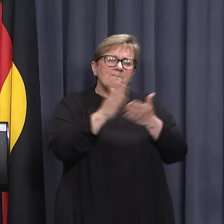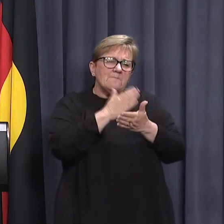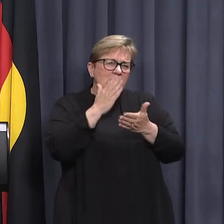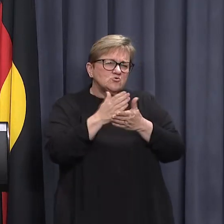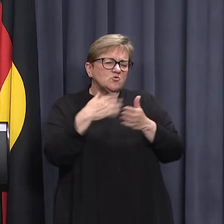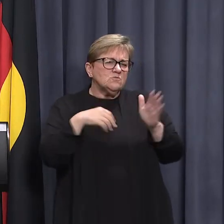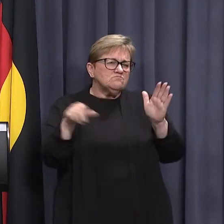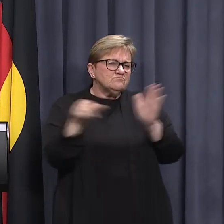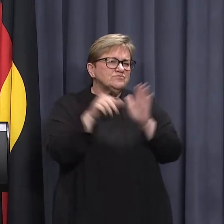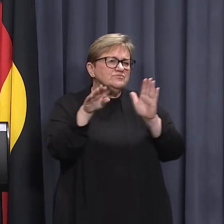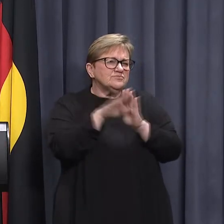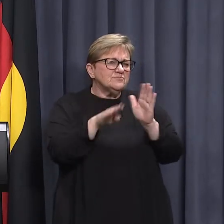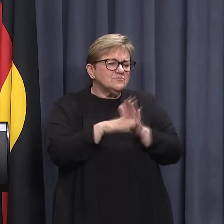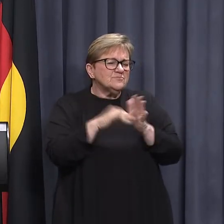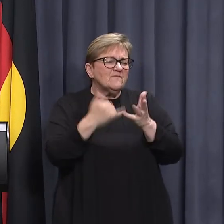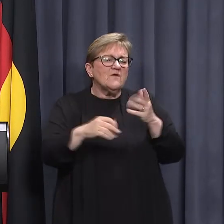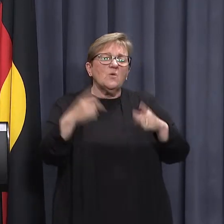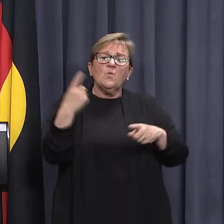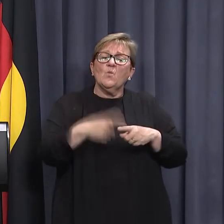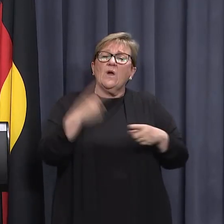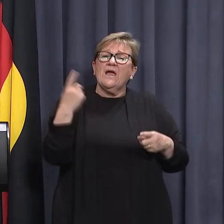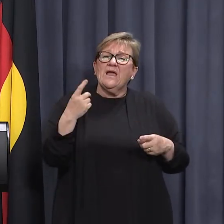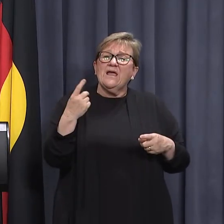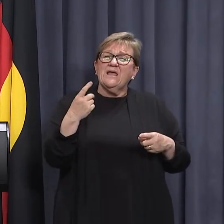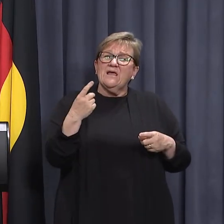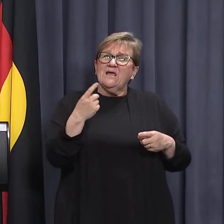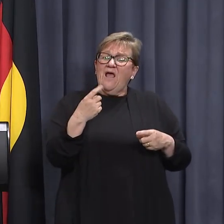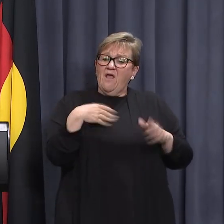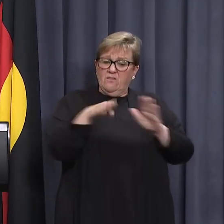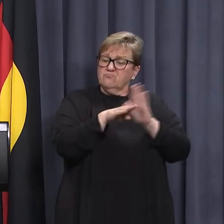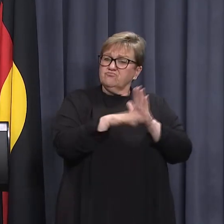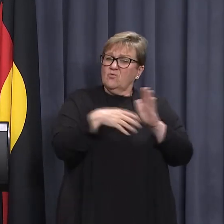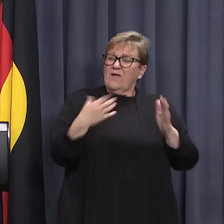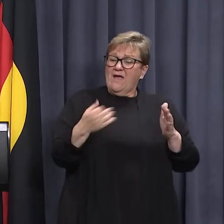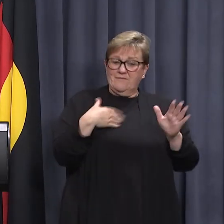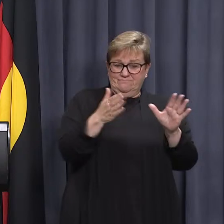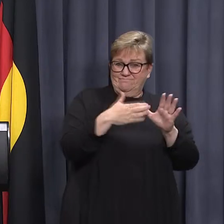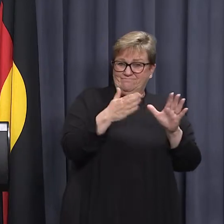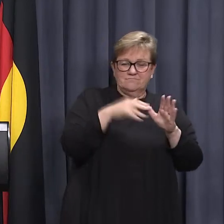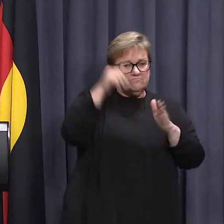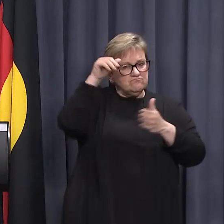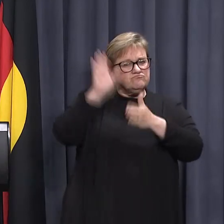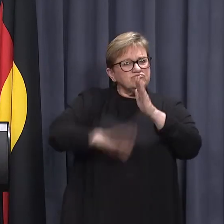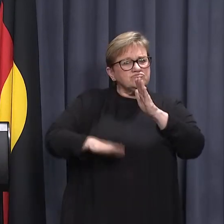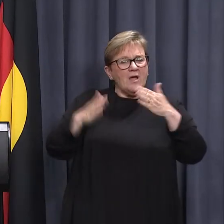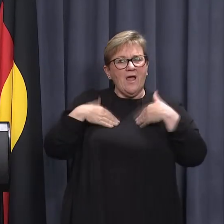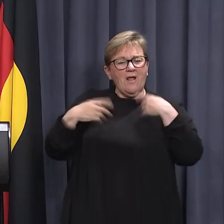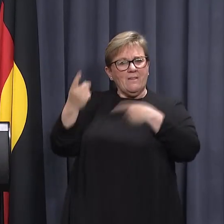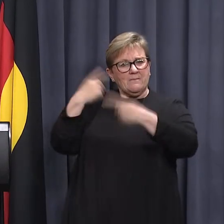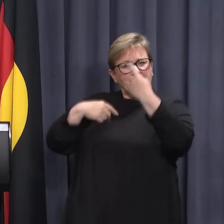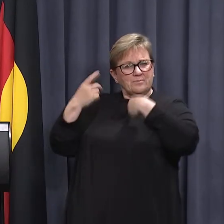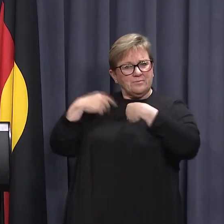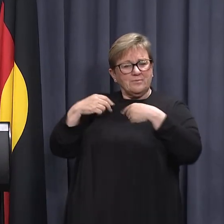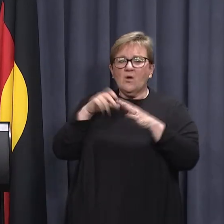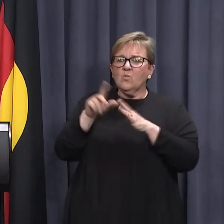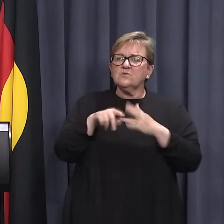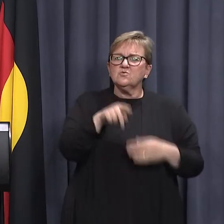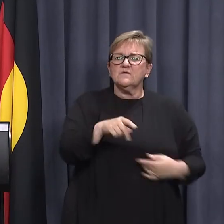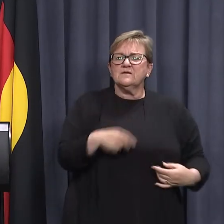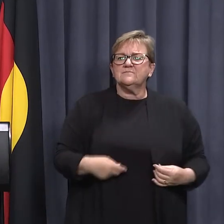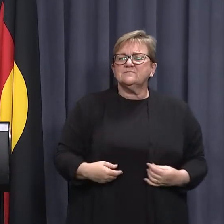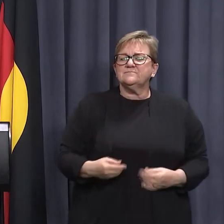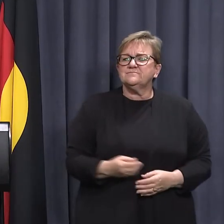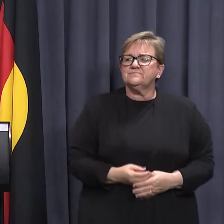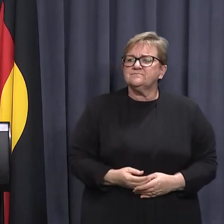very strong measures very quickly. And the measures we've put in place have been based upon the expert health advice. And that's what these measures are based on.